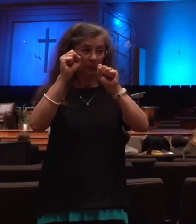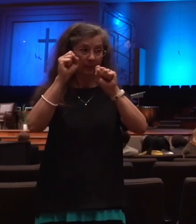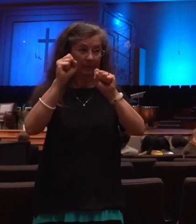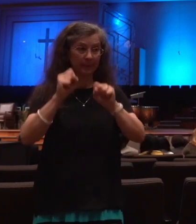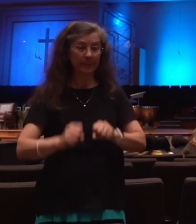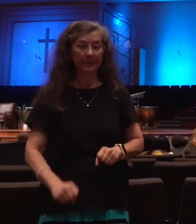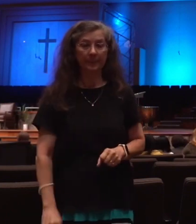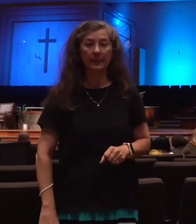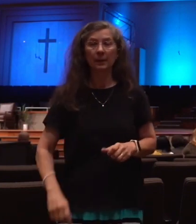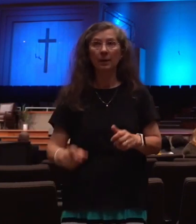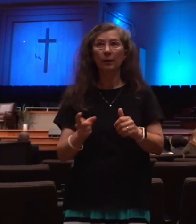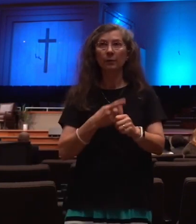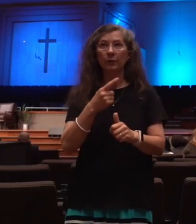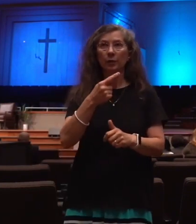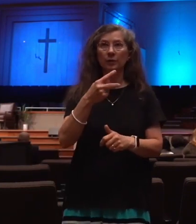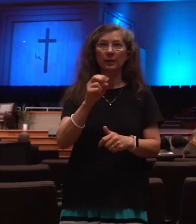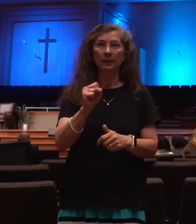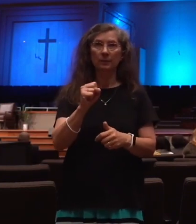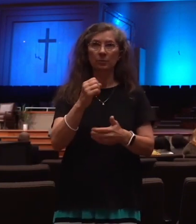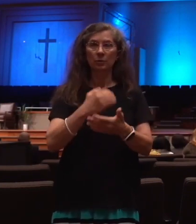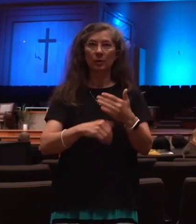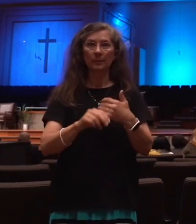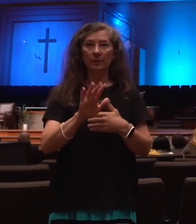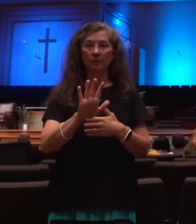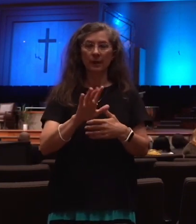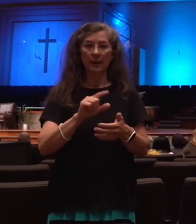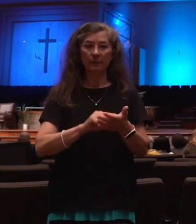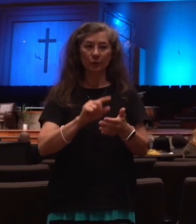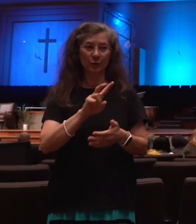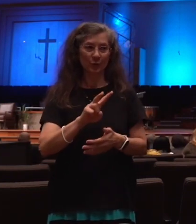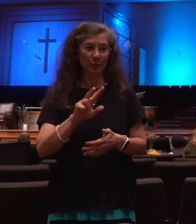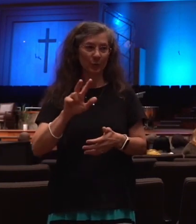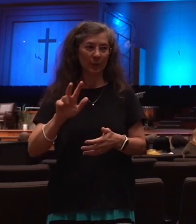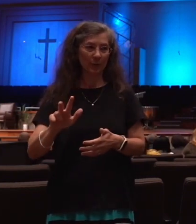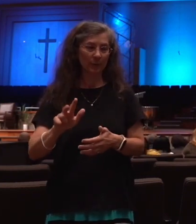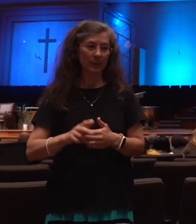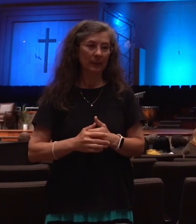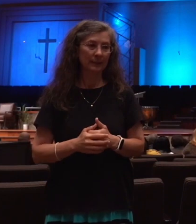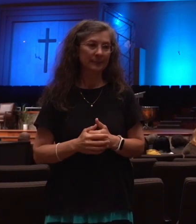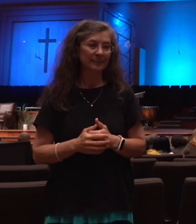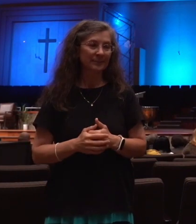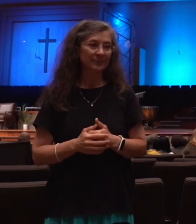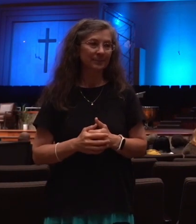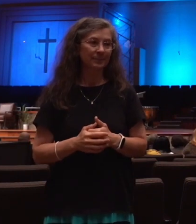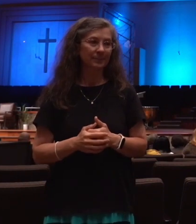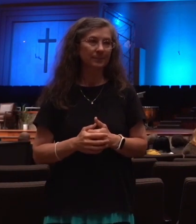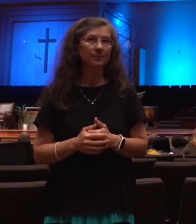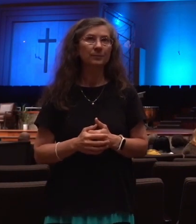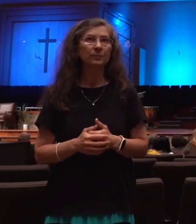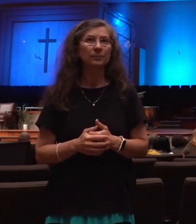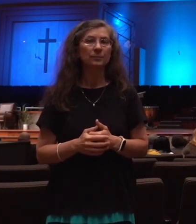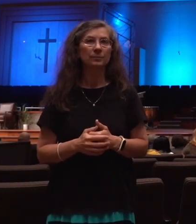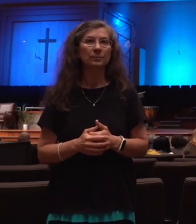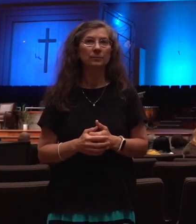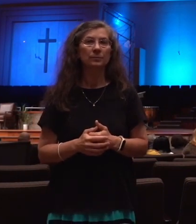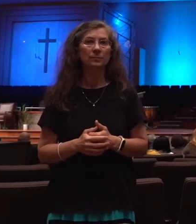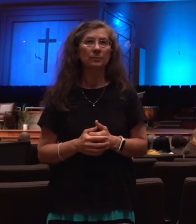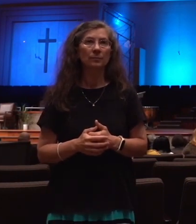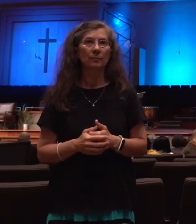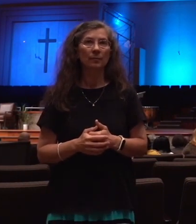in 1 Thessalonians chapter five, verses two and three, this is right after he's given comfort to the church, to the believers, and